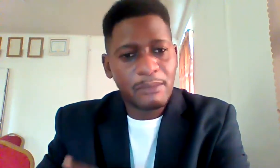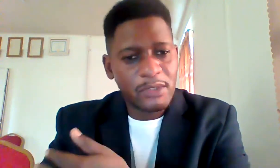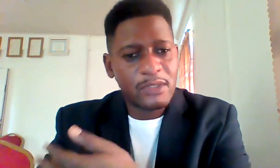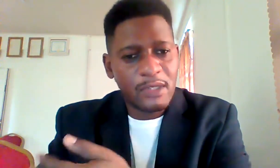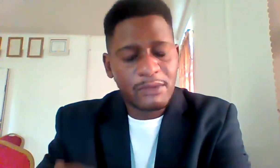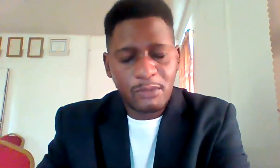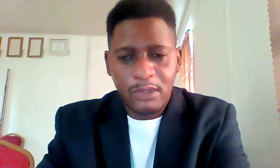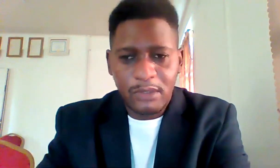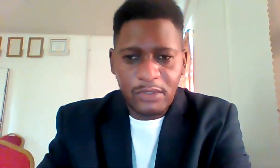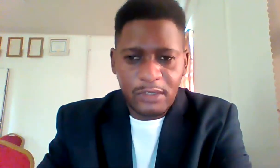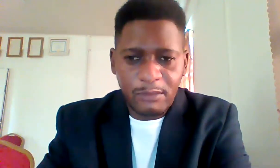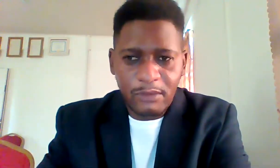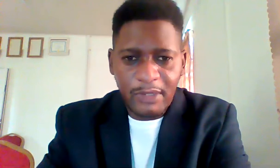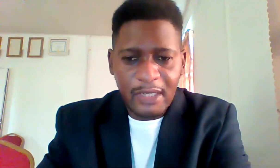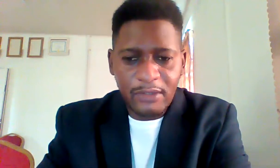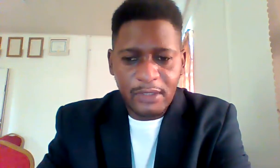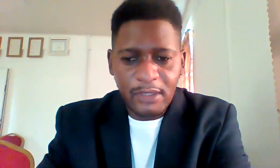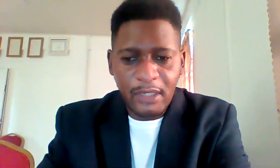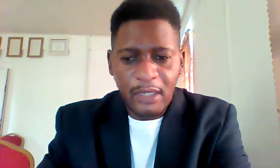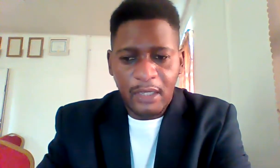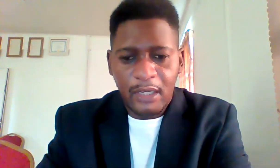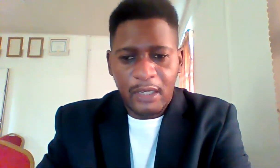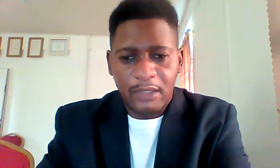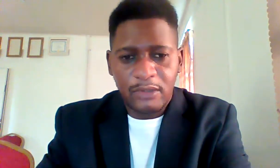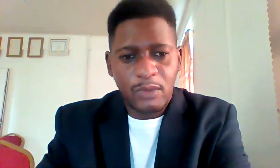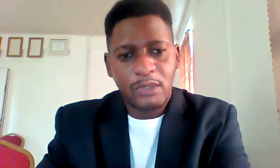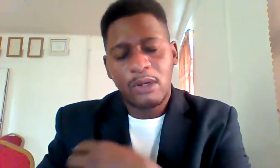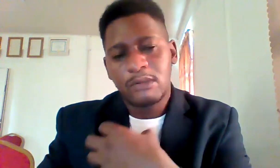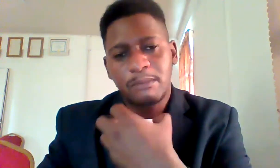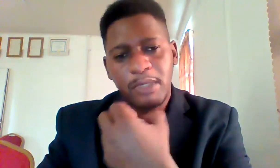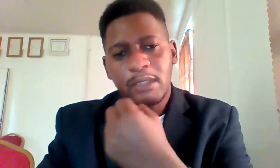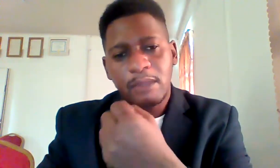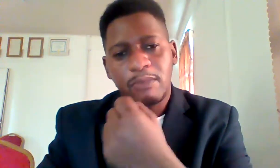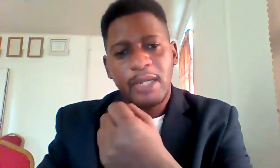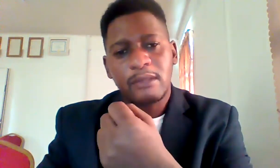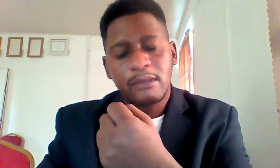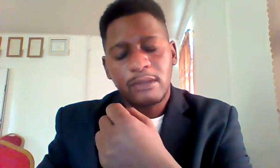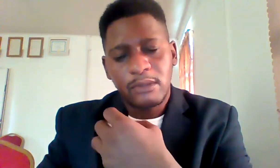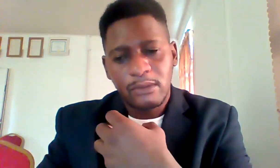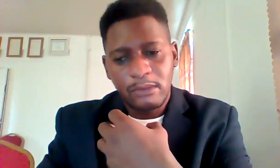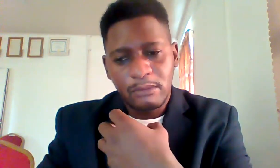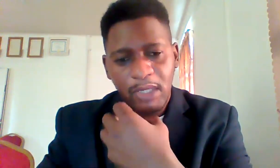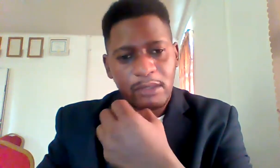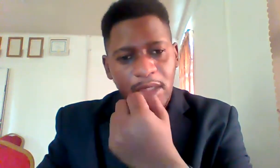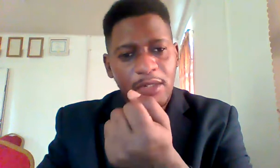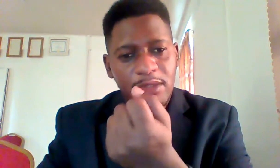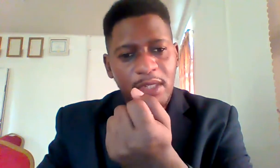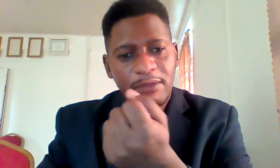ambitious enough to want to achieve more financially and you want to know how to build that brand to make the larger capital life